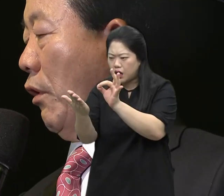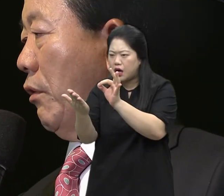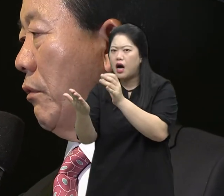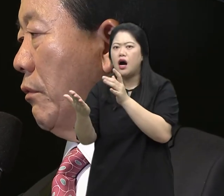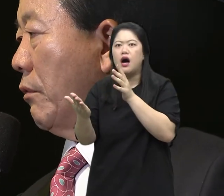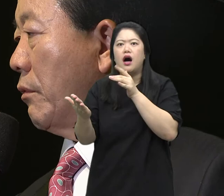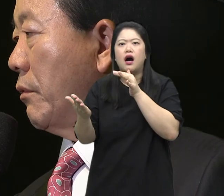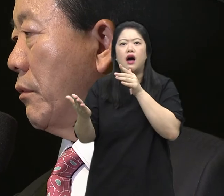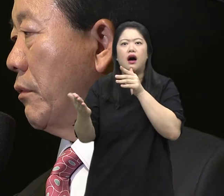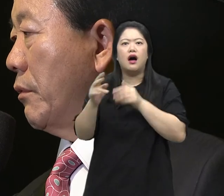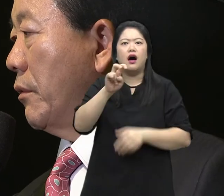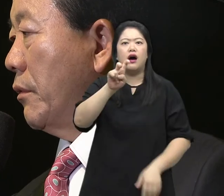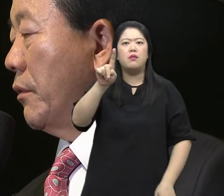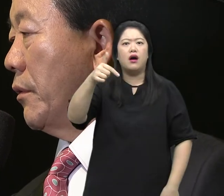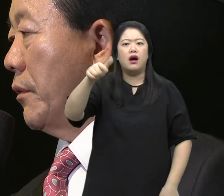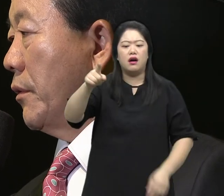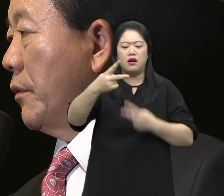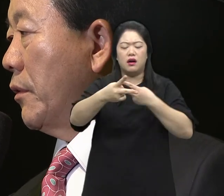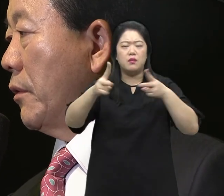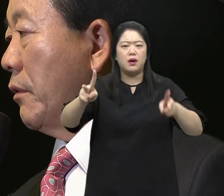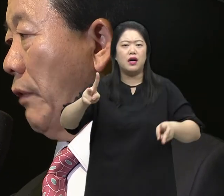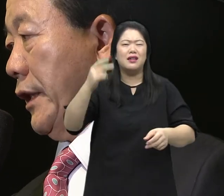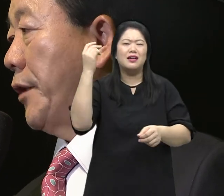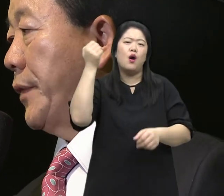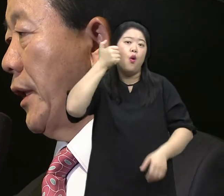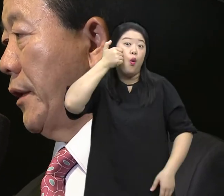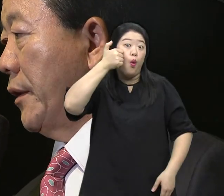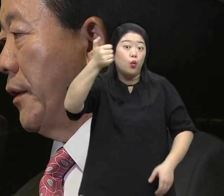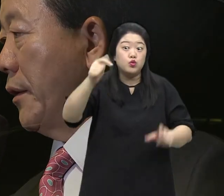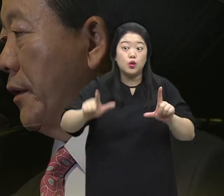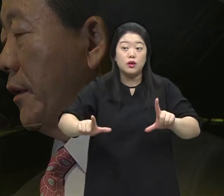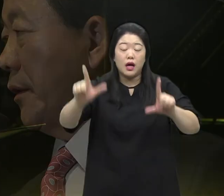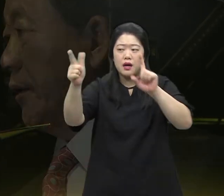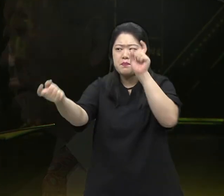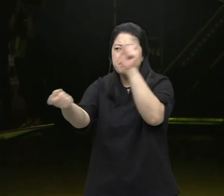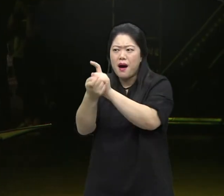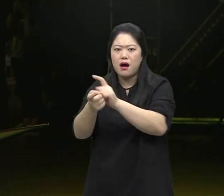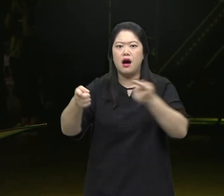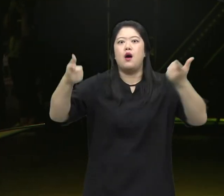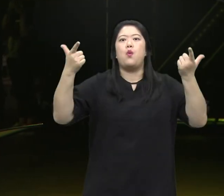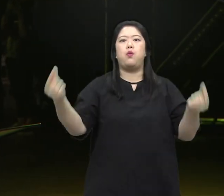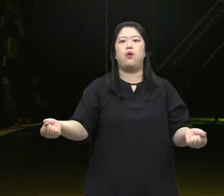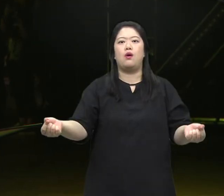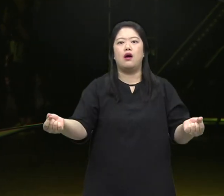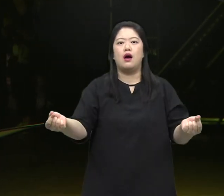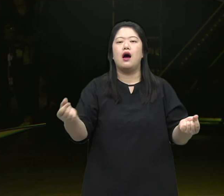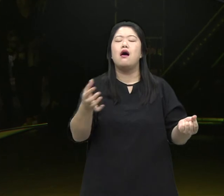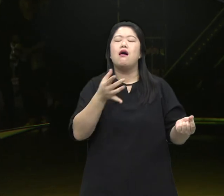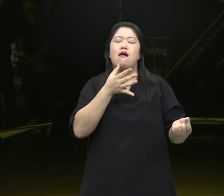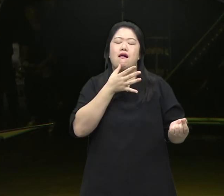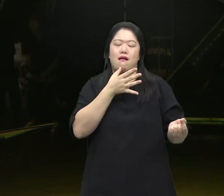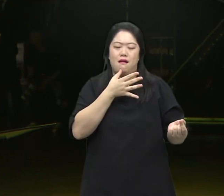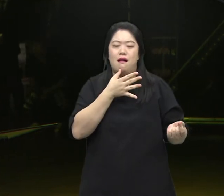the of And that is perfect. How do you look at this?